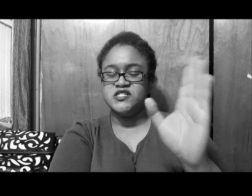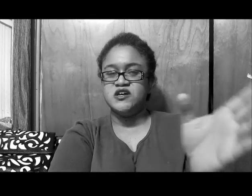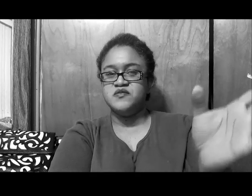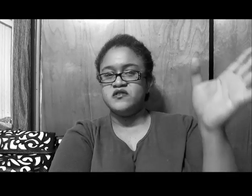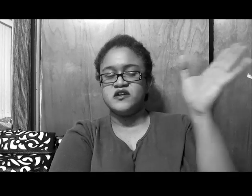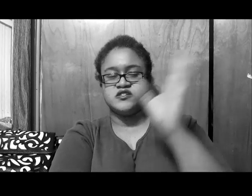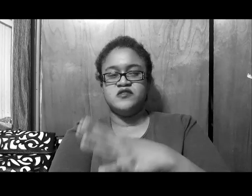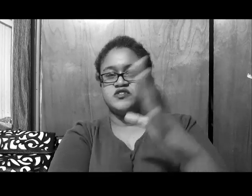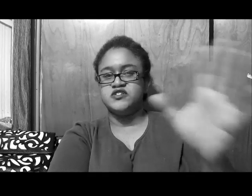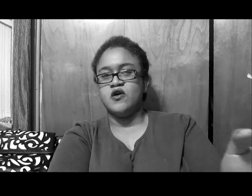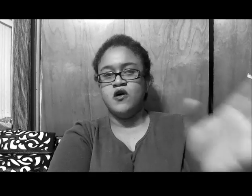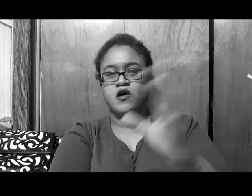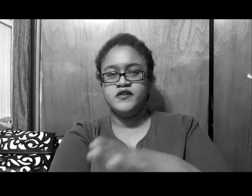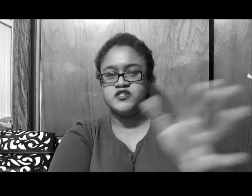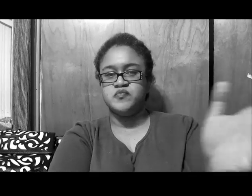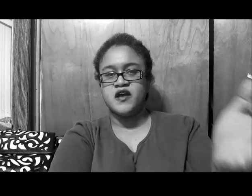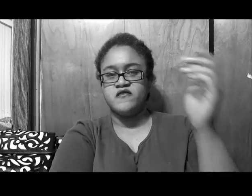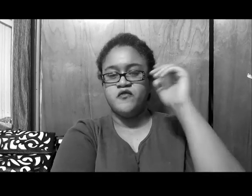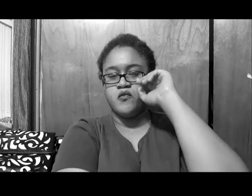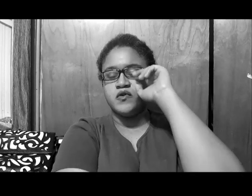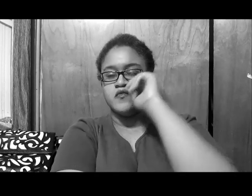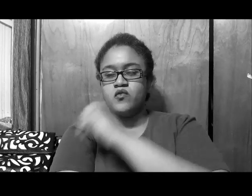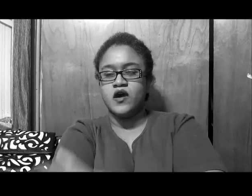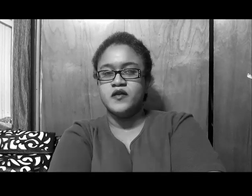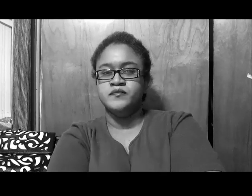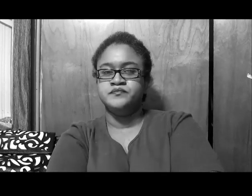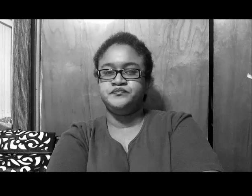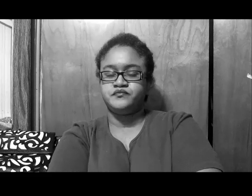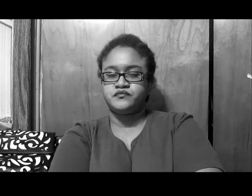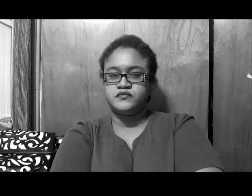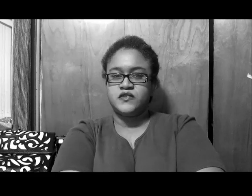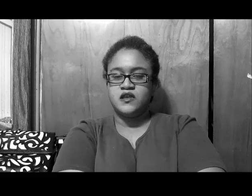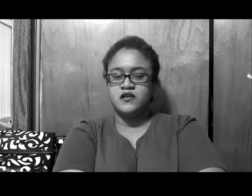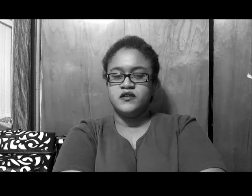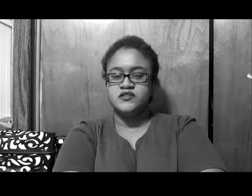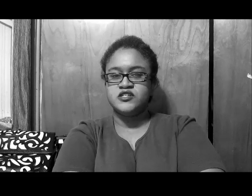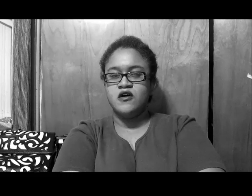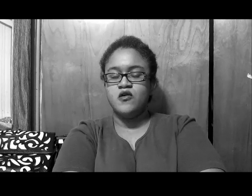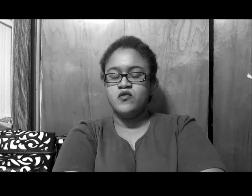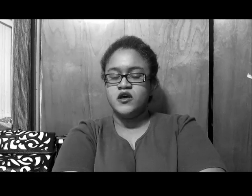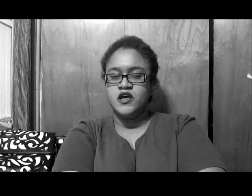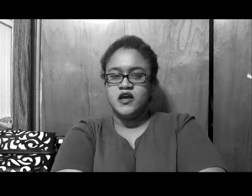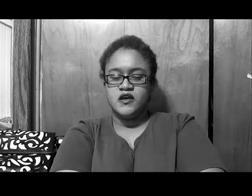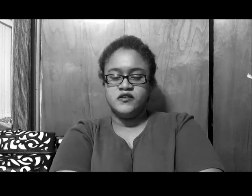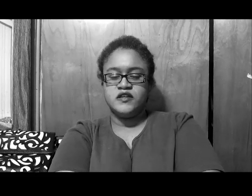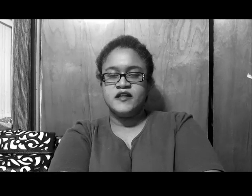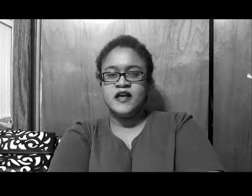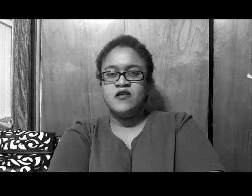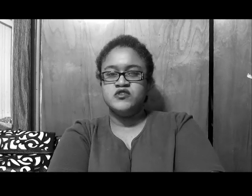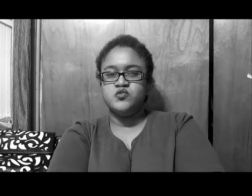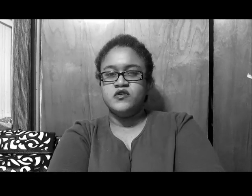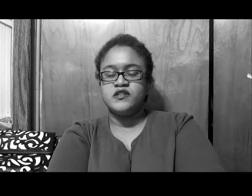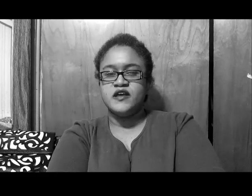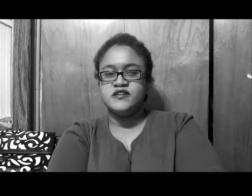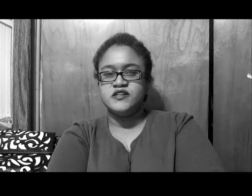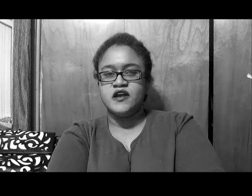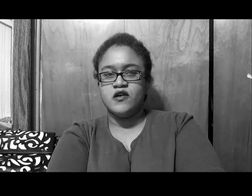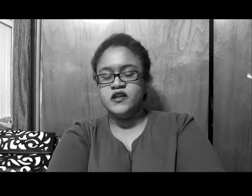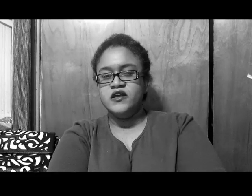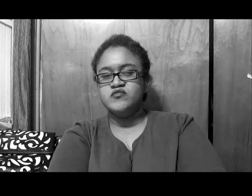stuff, you know like I said, with just all this, back and forth, whatever right, so, that was one of the things there, and then it